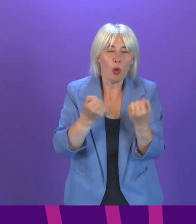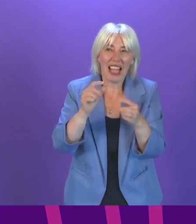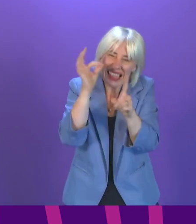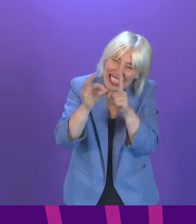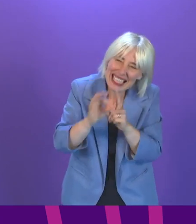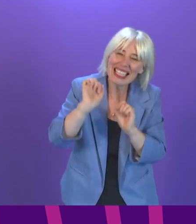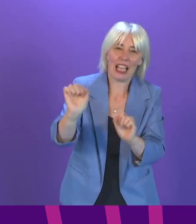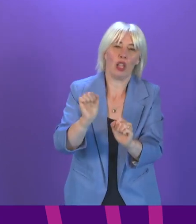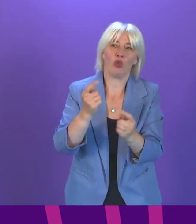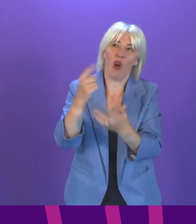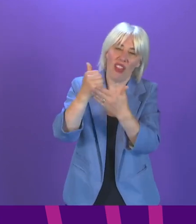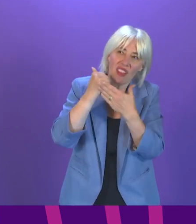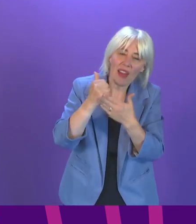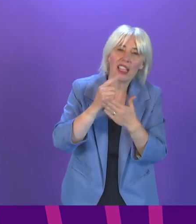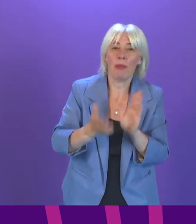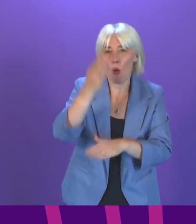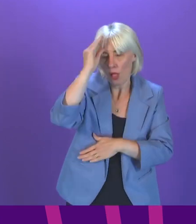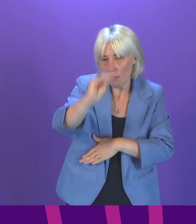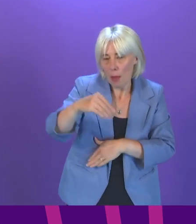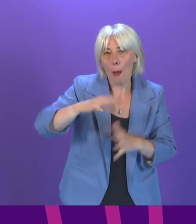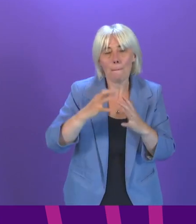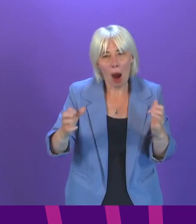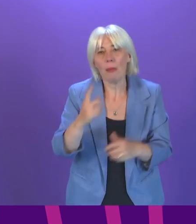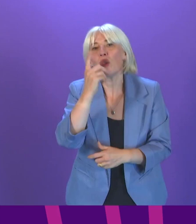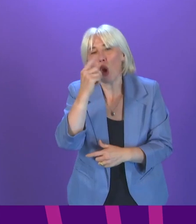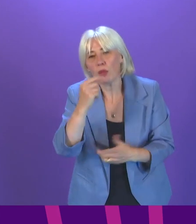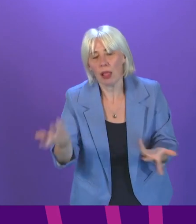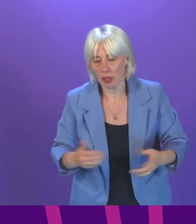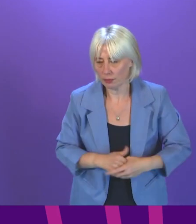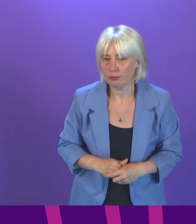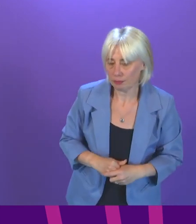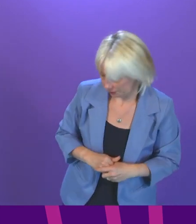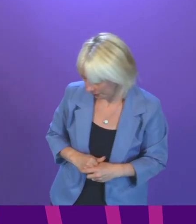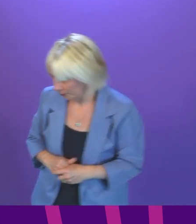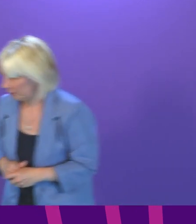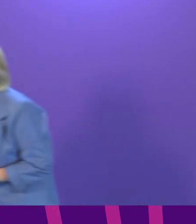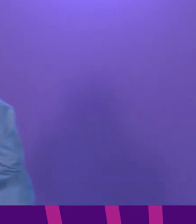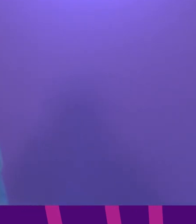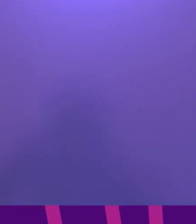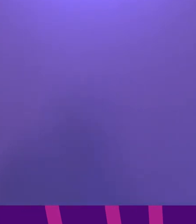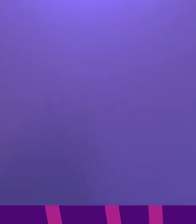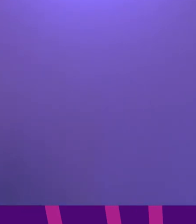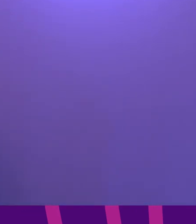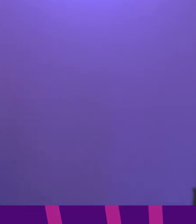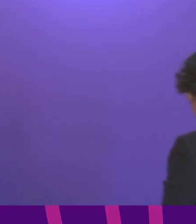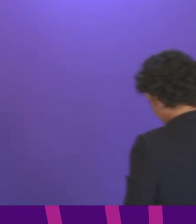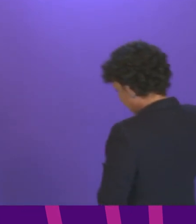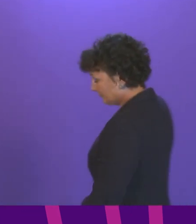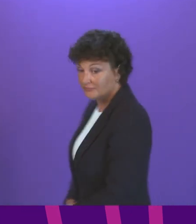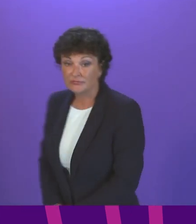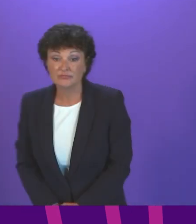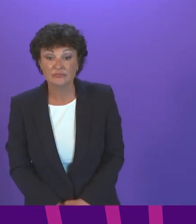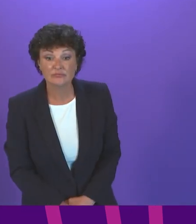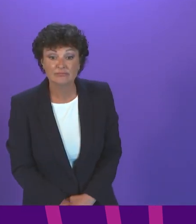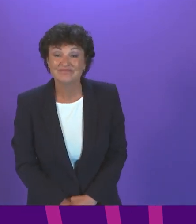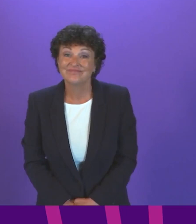to update Parliament as regularly as possible. Ross Greer, be followed by Colette Stevenson. Thank you, Presiding Officer. I have been contacted